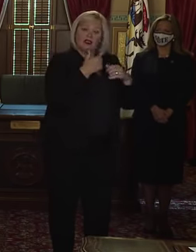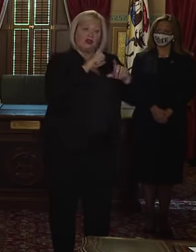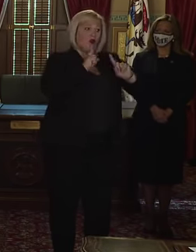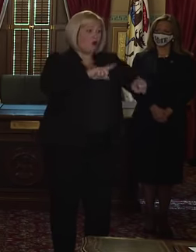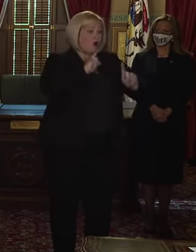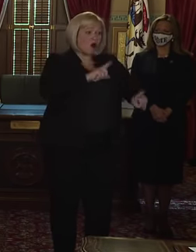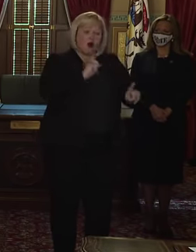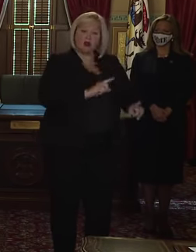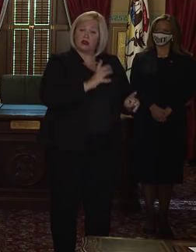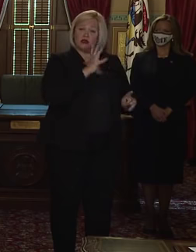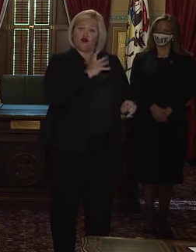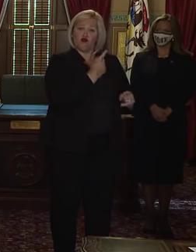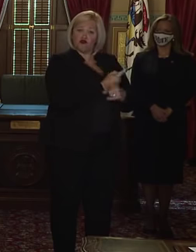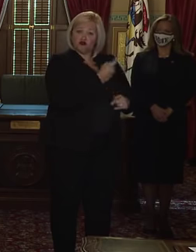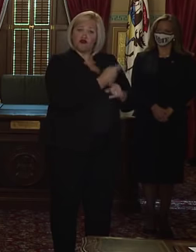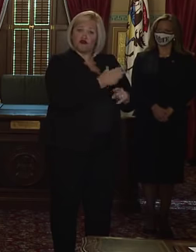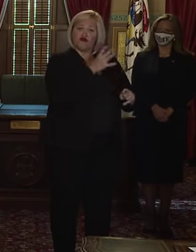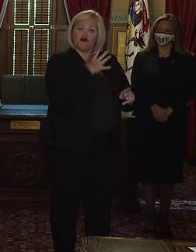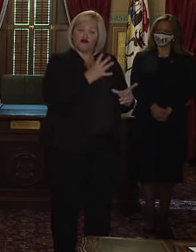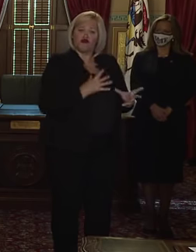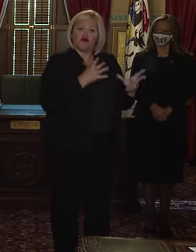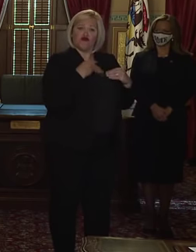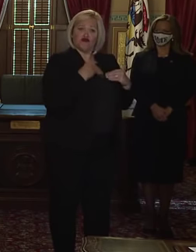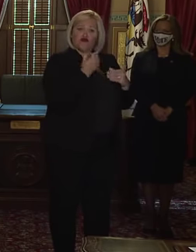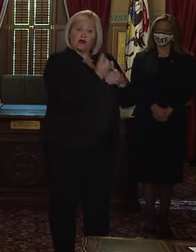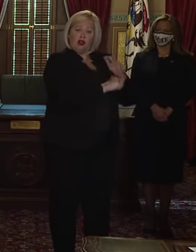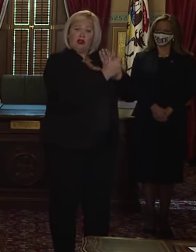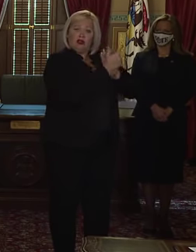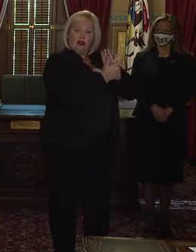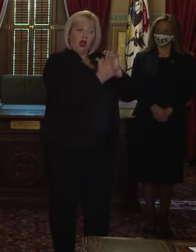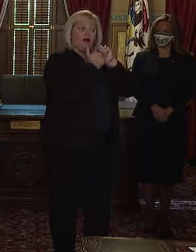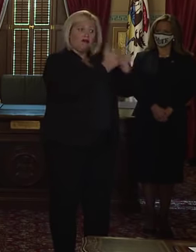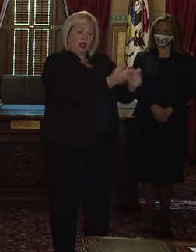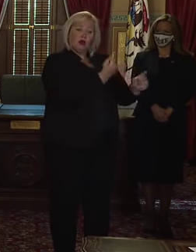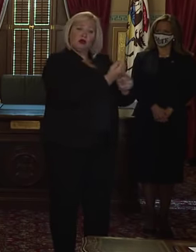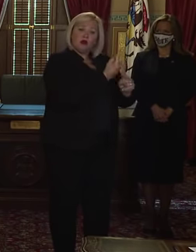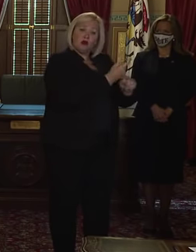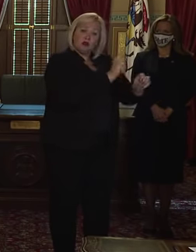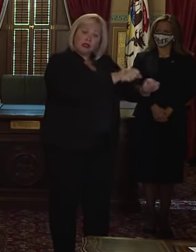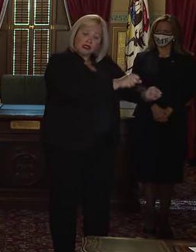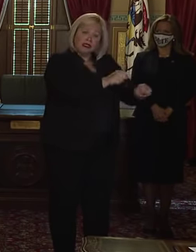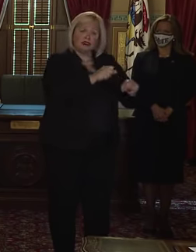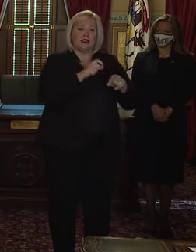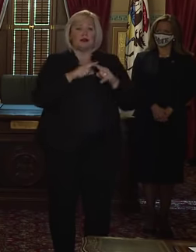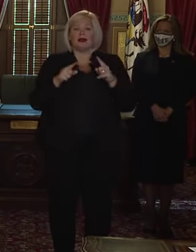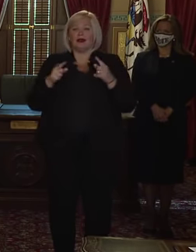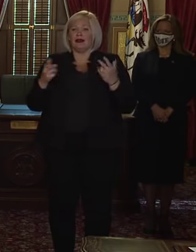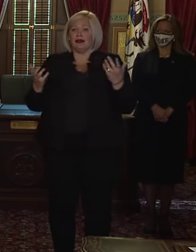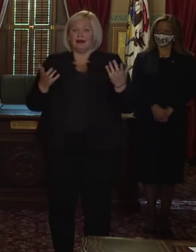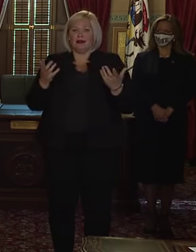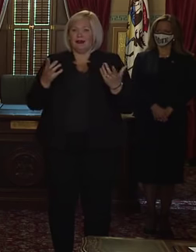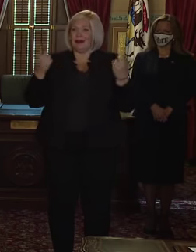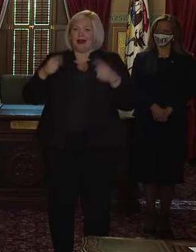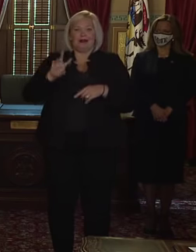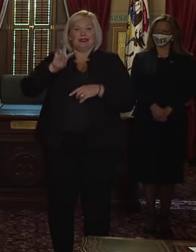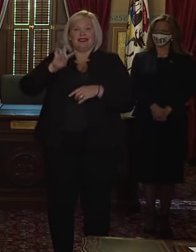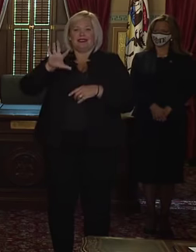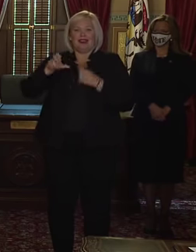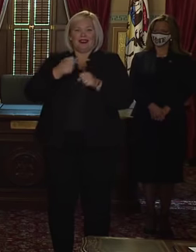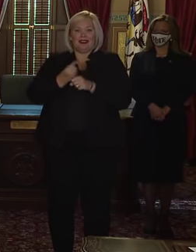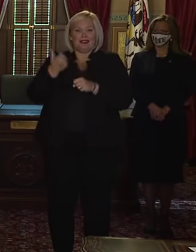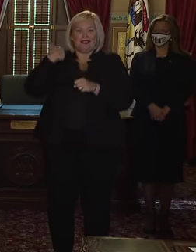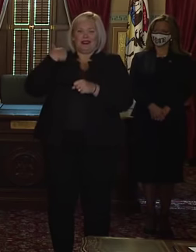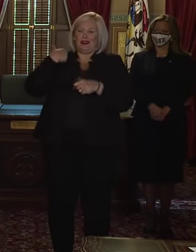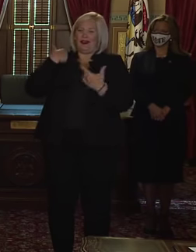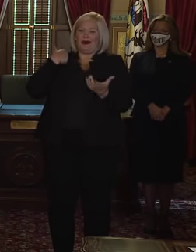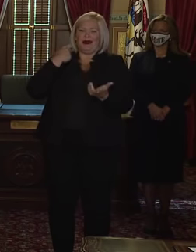appropriate within the law that was on the books. Now this question about what happened 75 years ago, I'm not going to